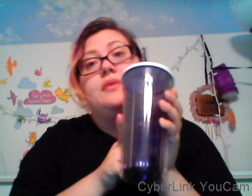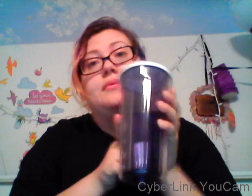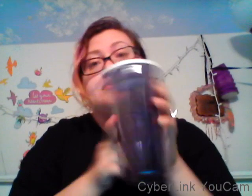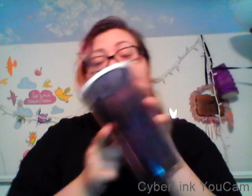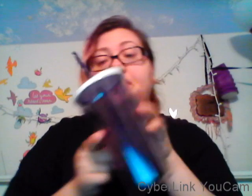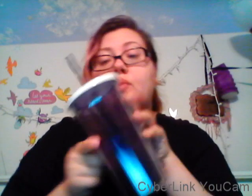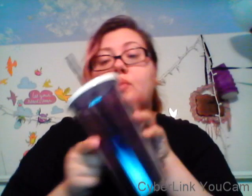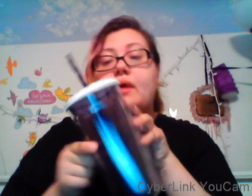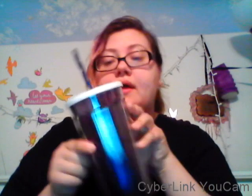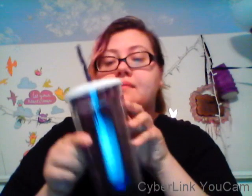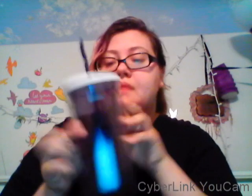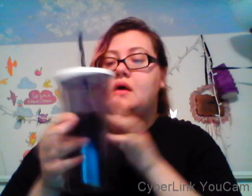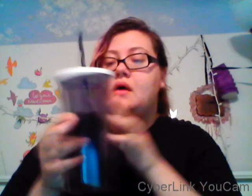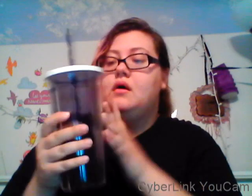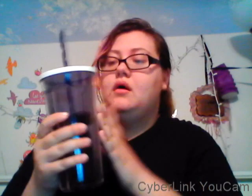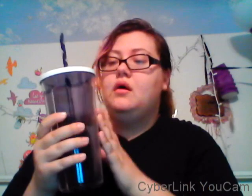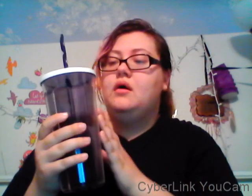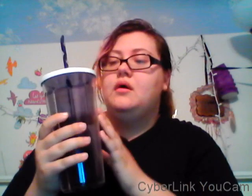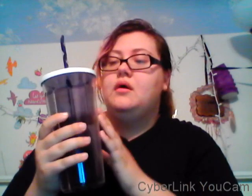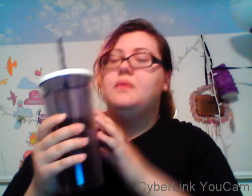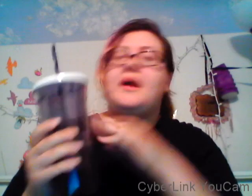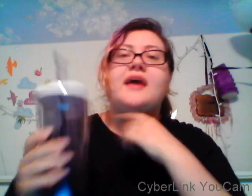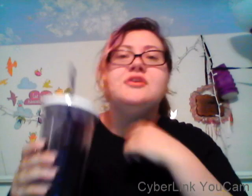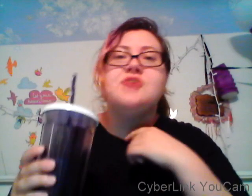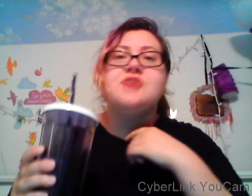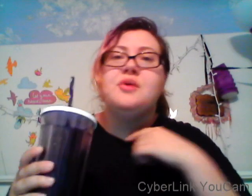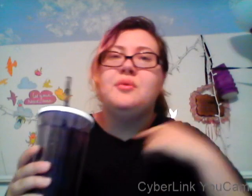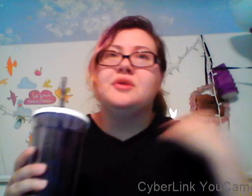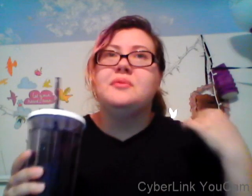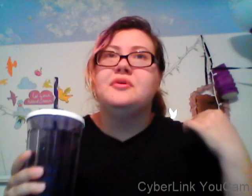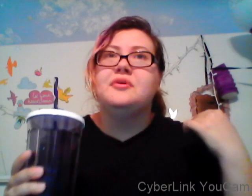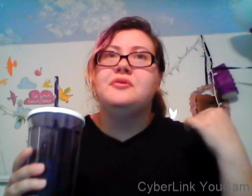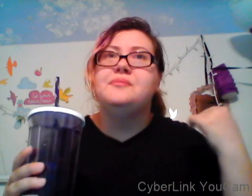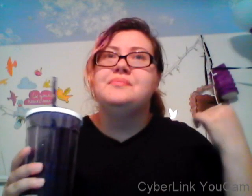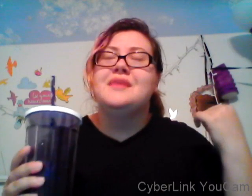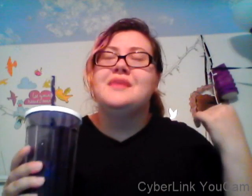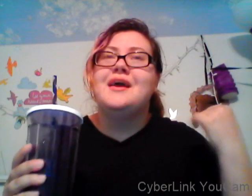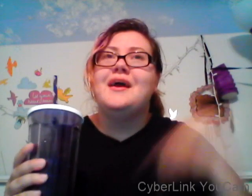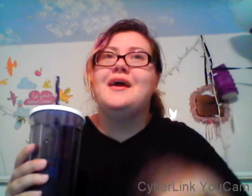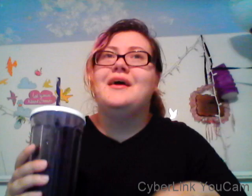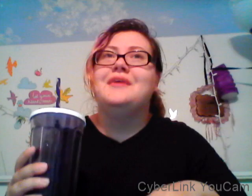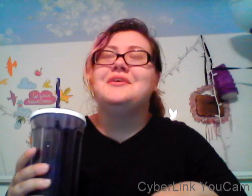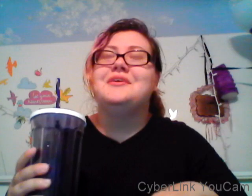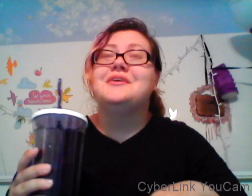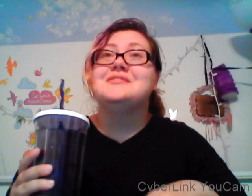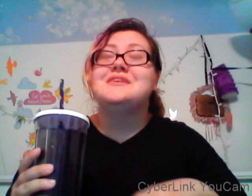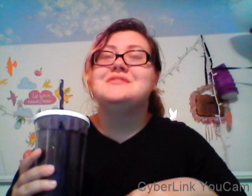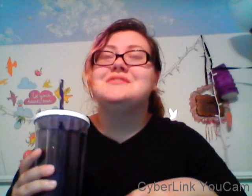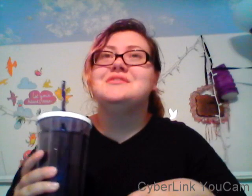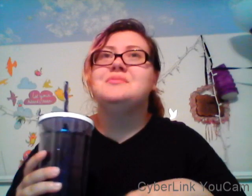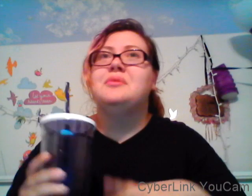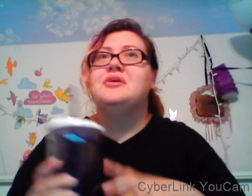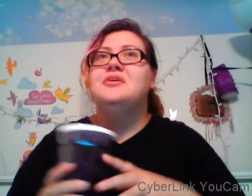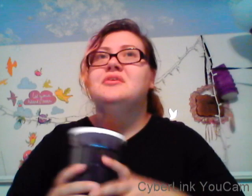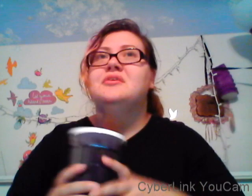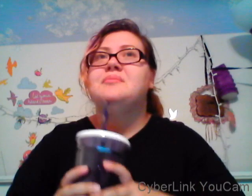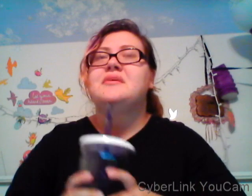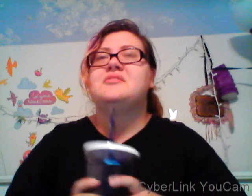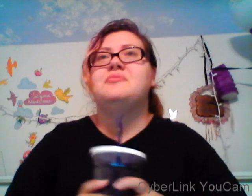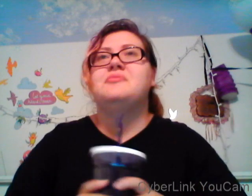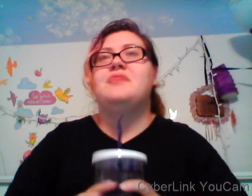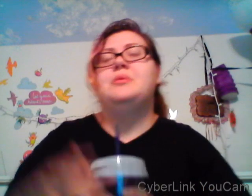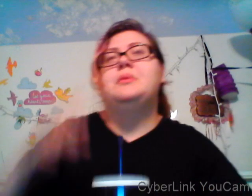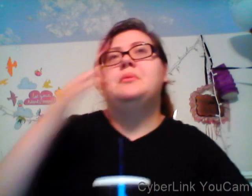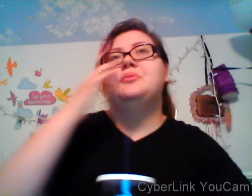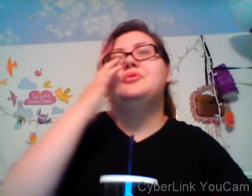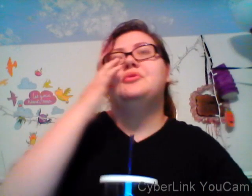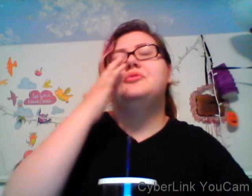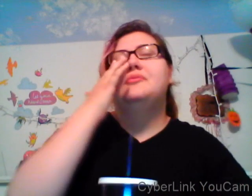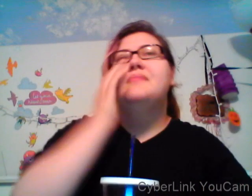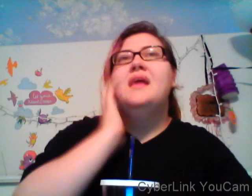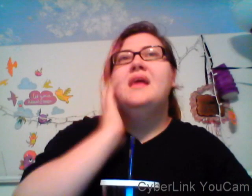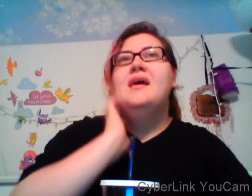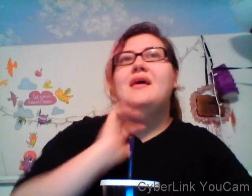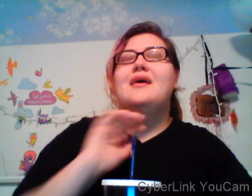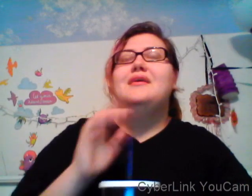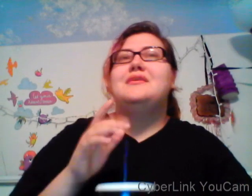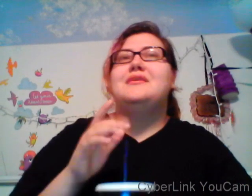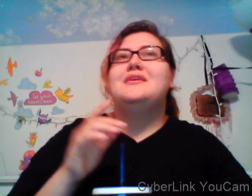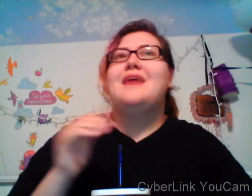present by the way. Um, I had a giant water bottle and it got taken to the park by some family members and it